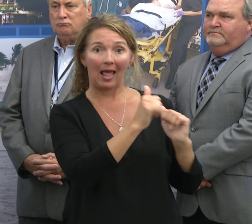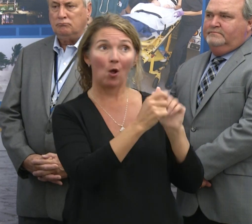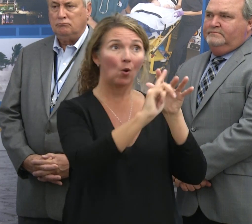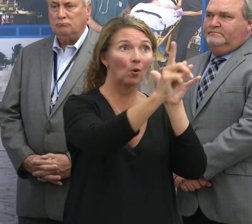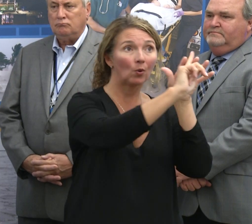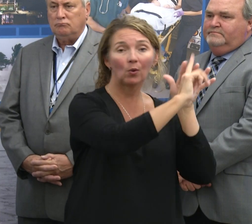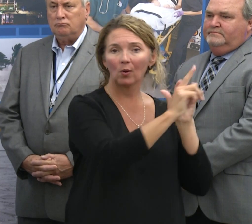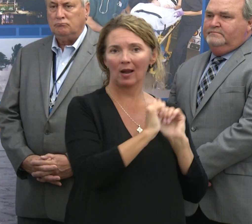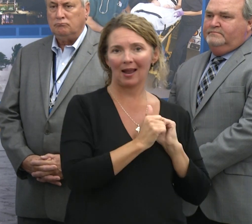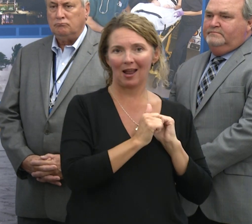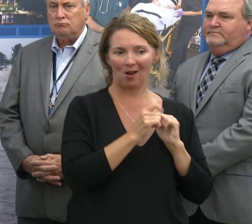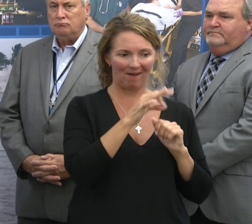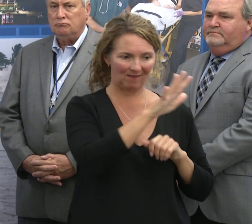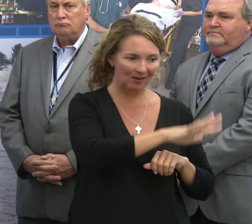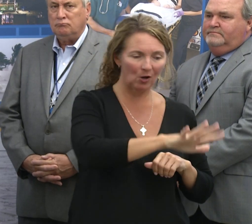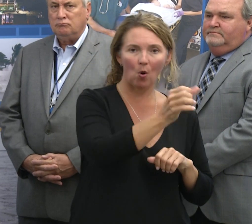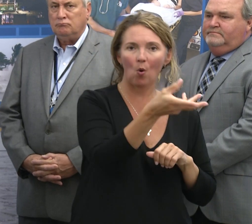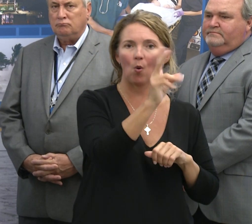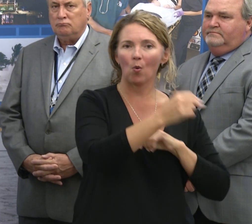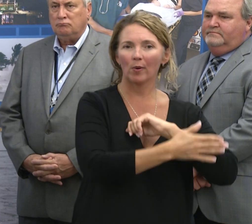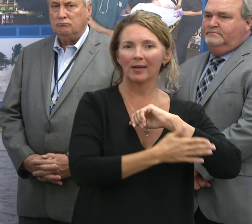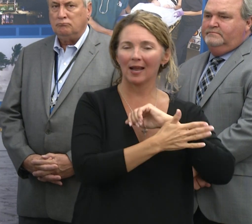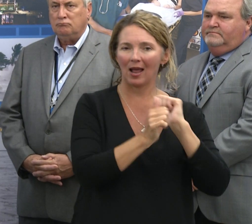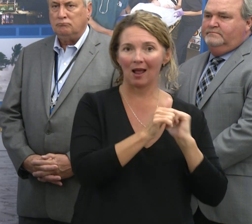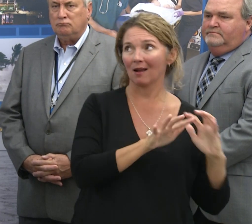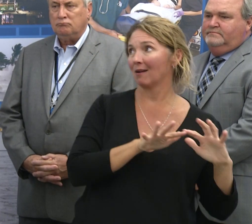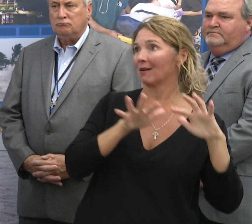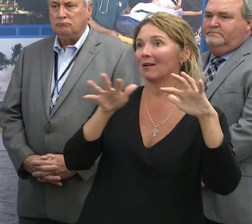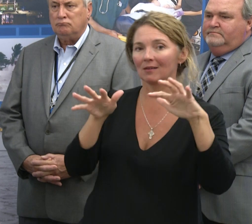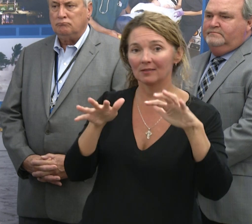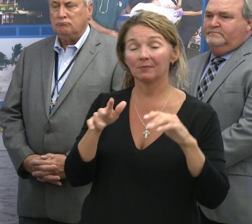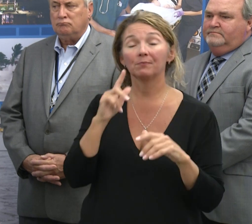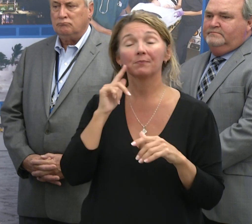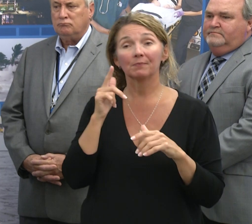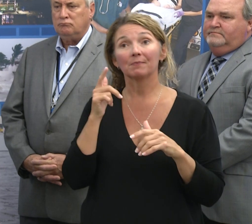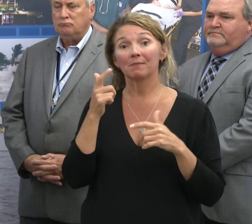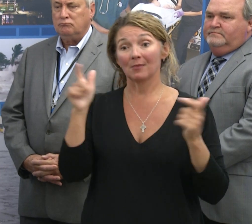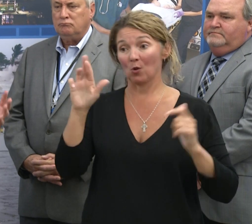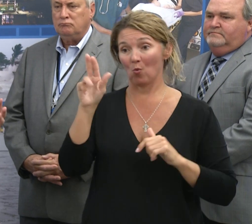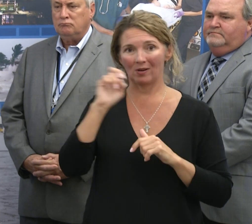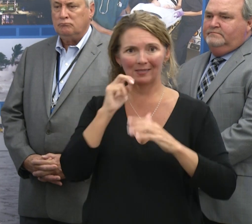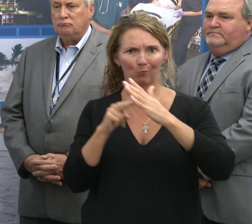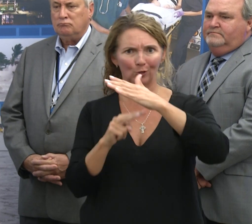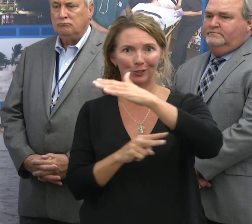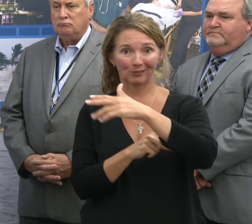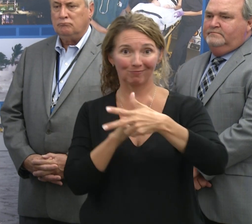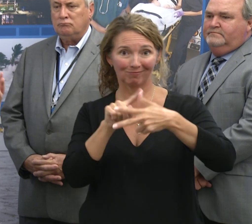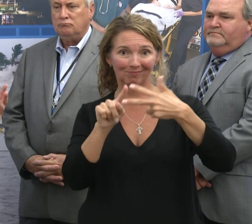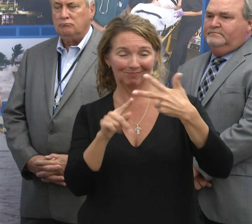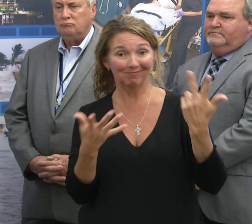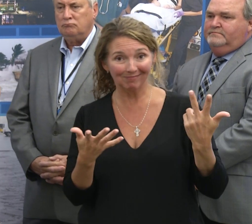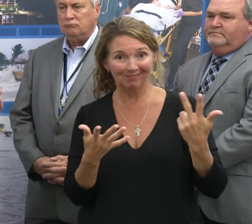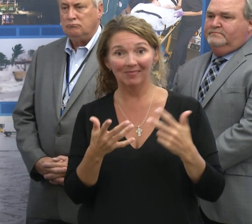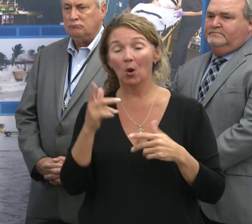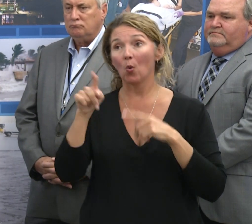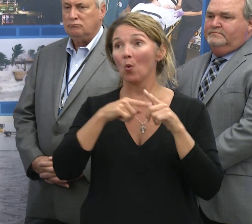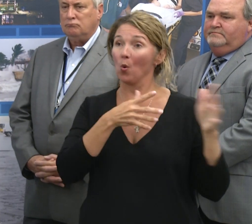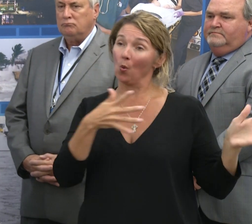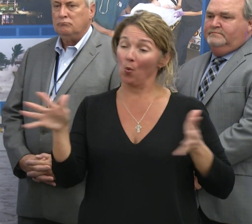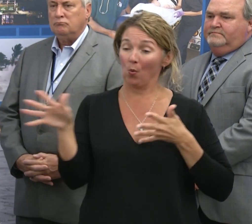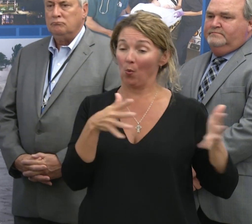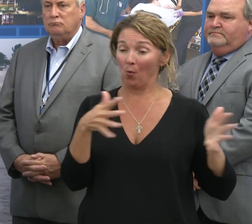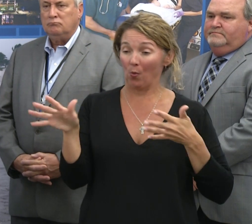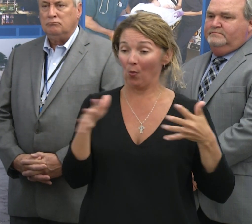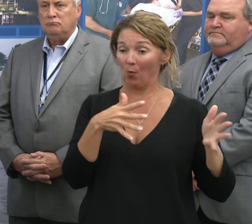of evacuation out of Pinellas County. The predominant routes are the bridges. And when the wind is sustained at 40